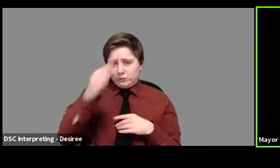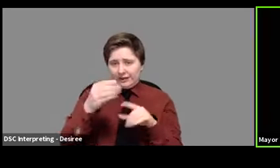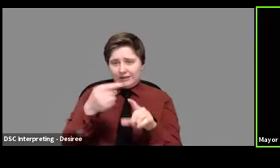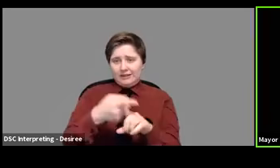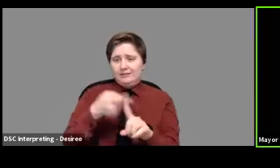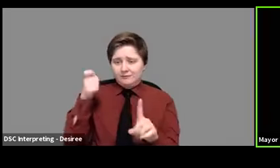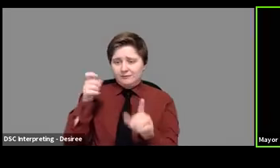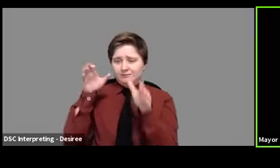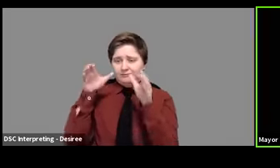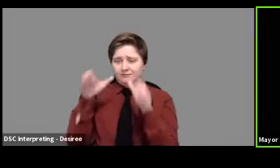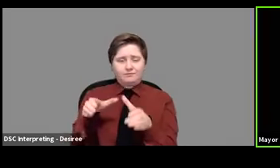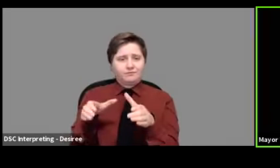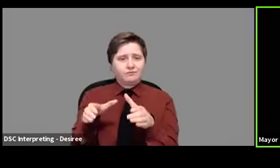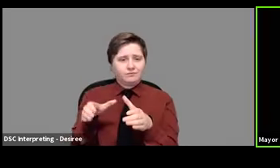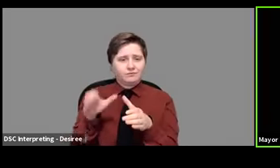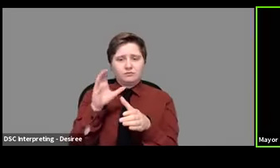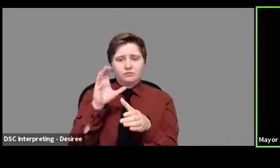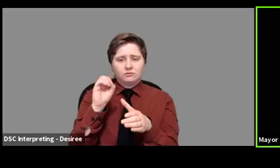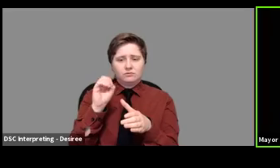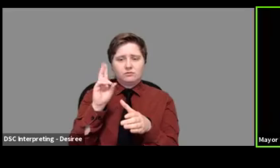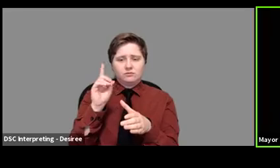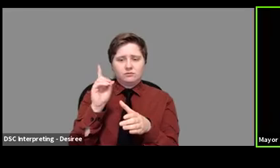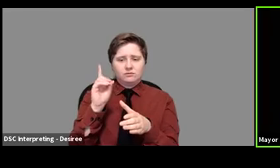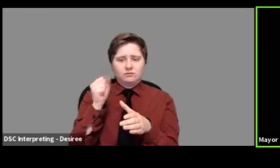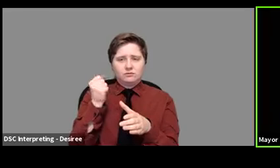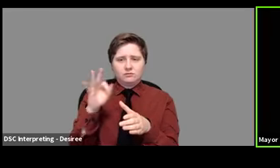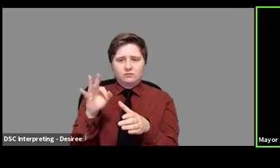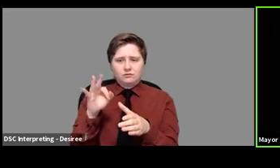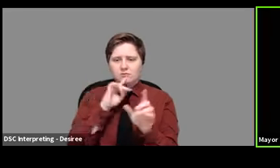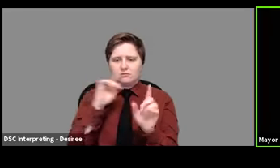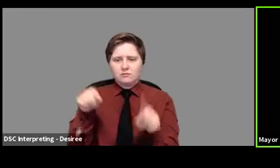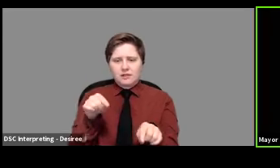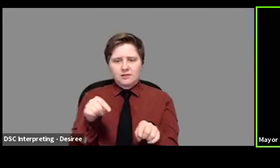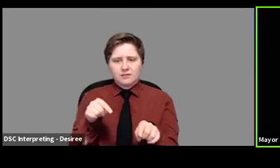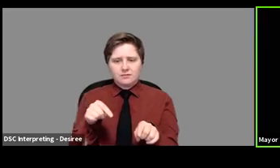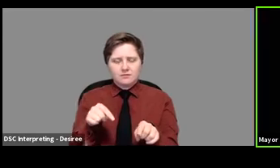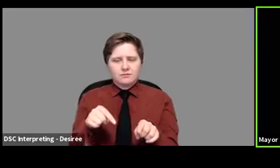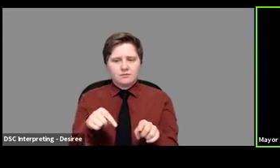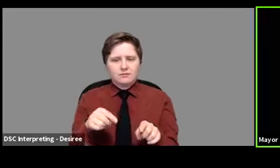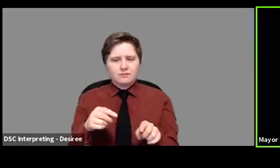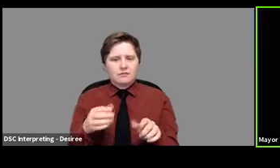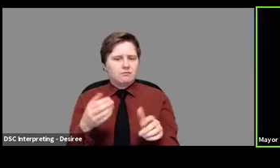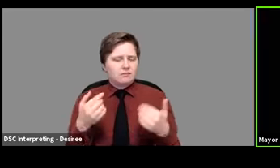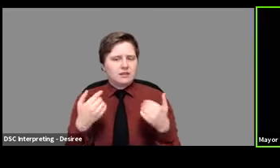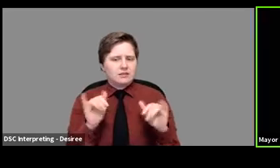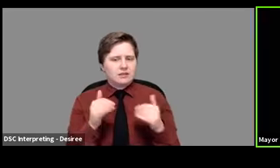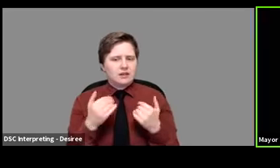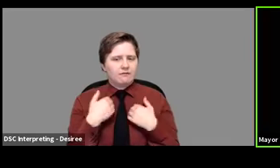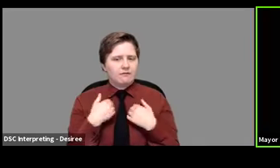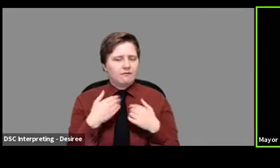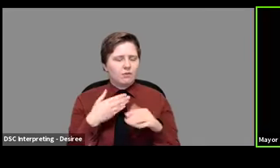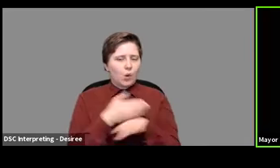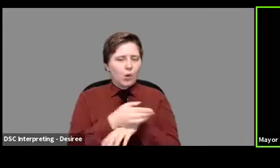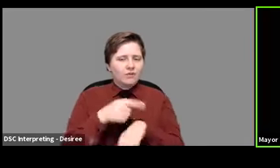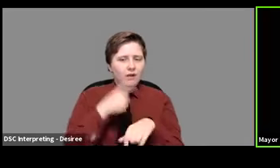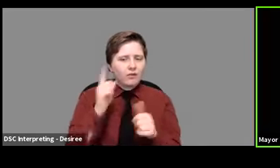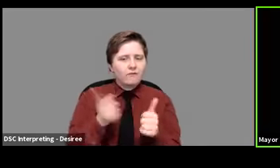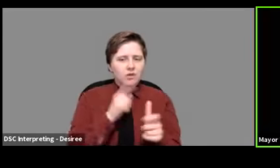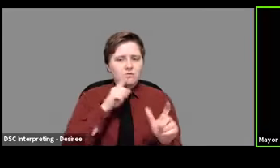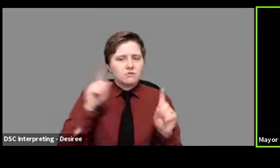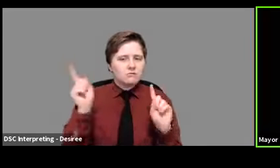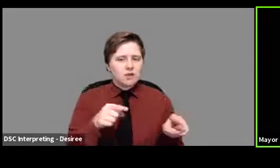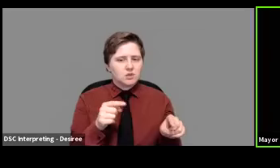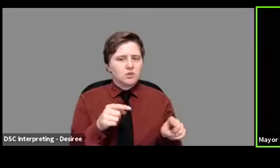to COVID 19 response. And so there was overtime for, uh, first responders and things like that, you know,